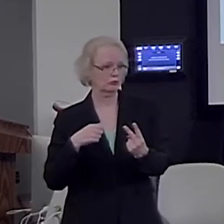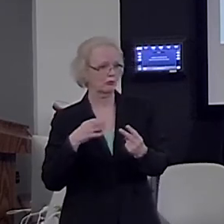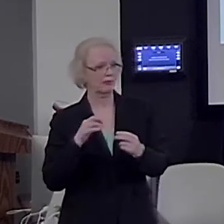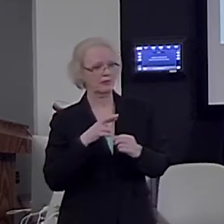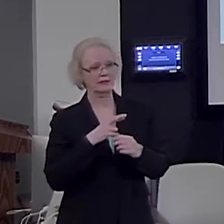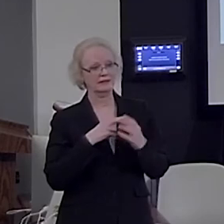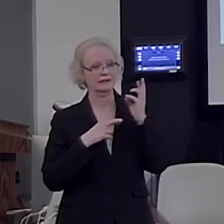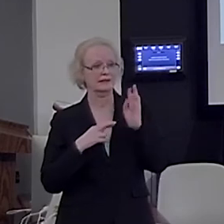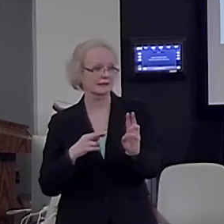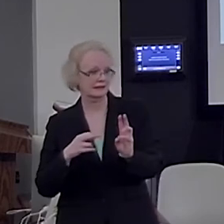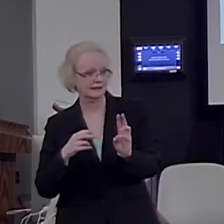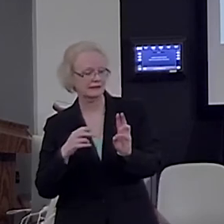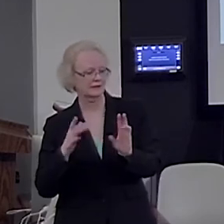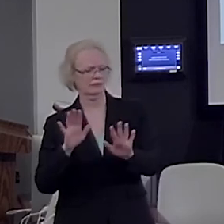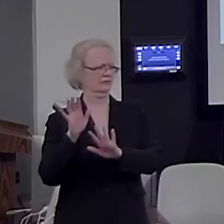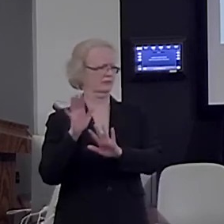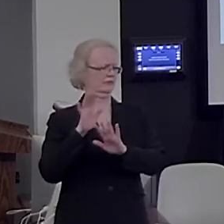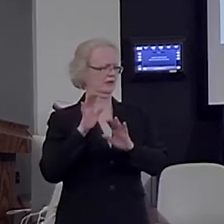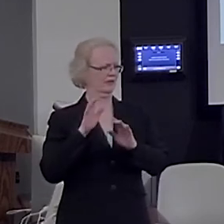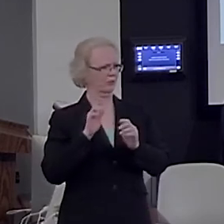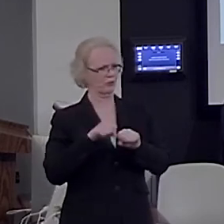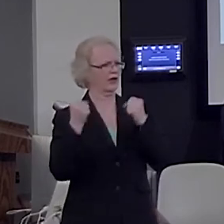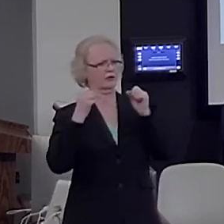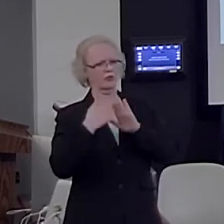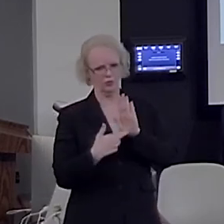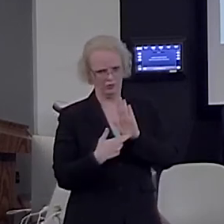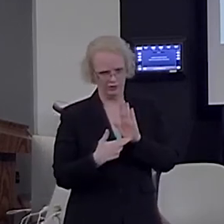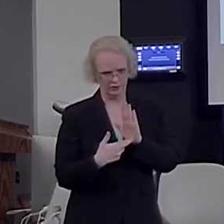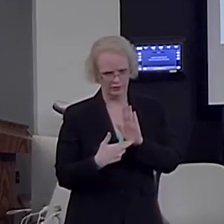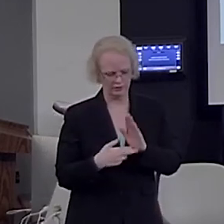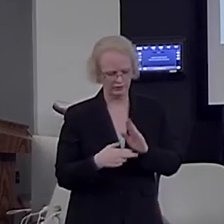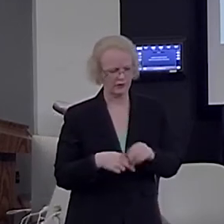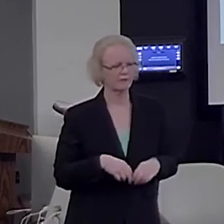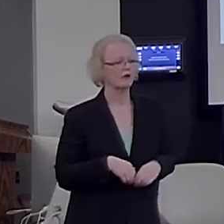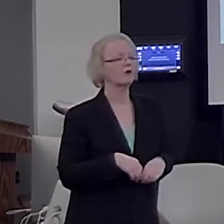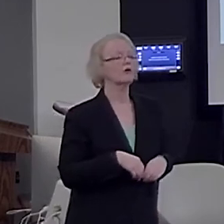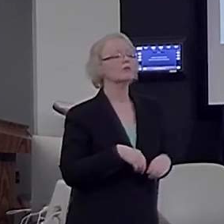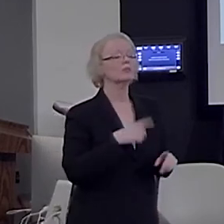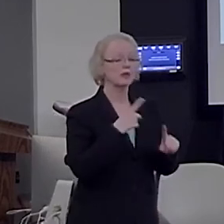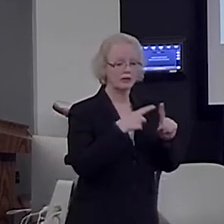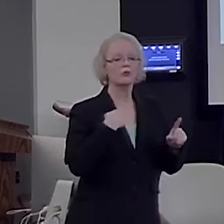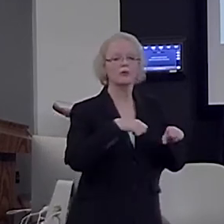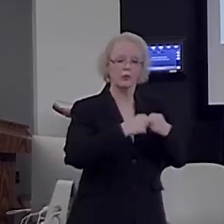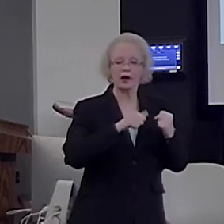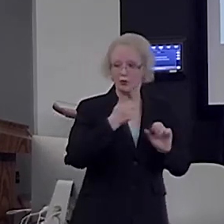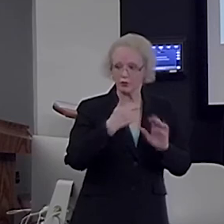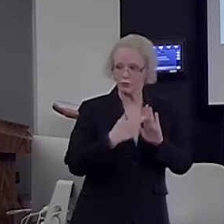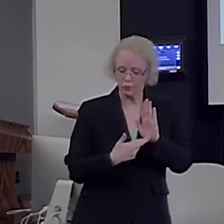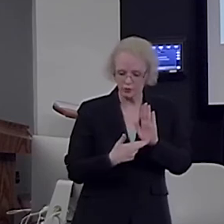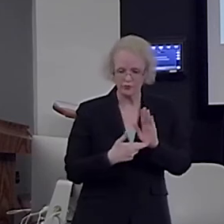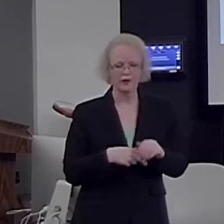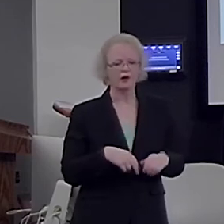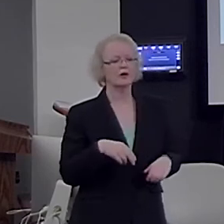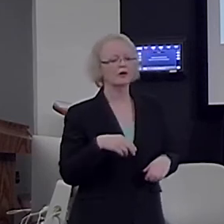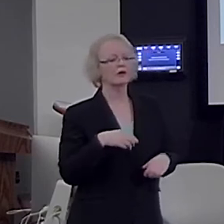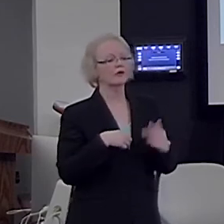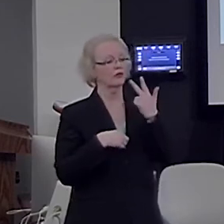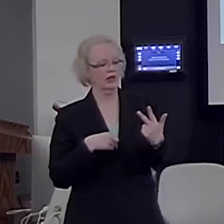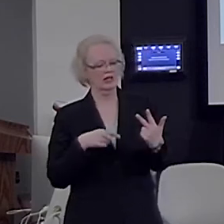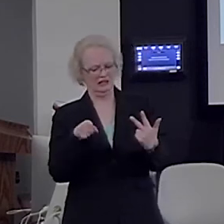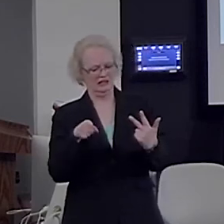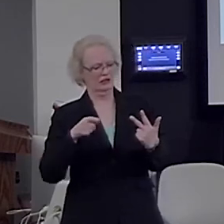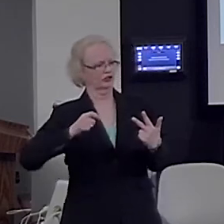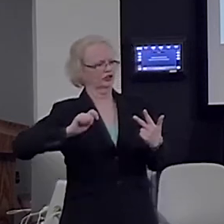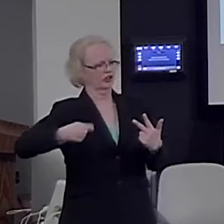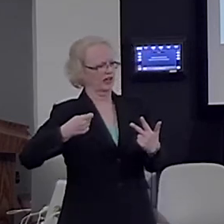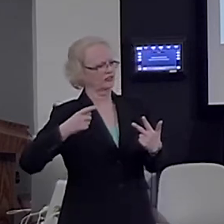Okay? That's a violation of the previous rule. We also violate the rule by changing the last item, okay? So, instead